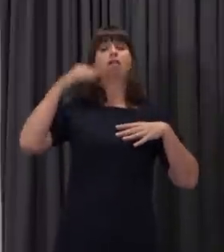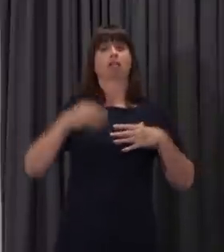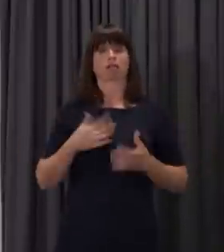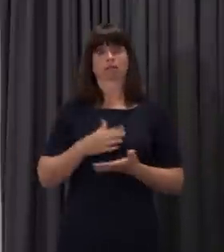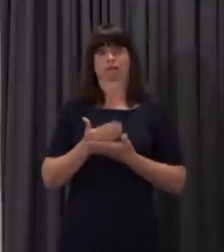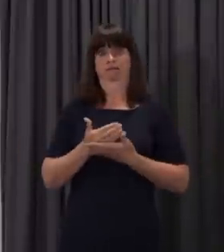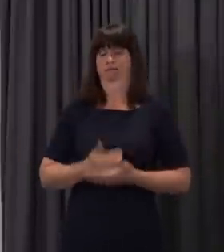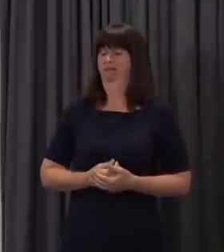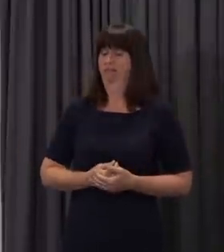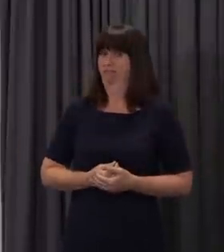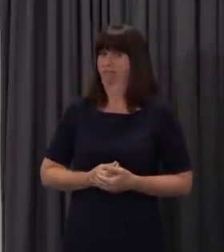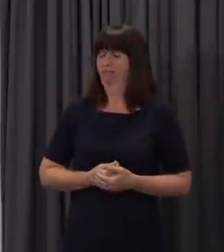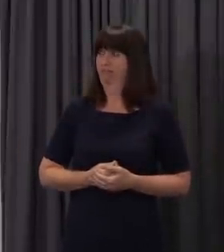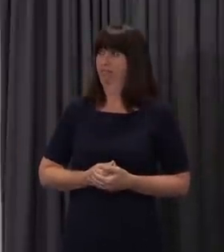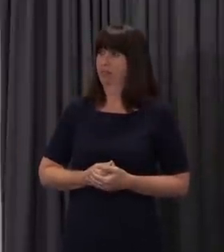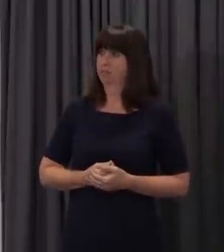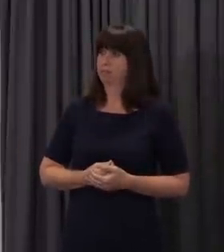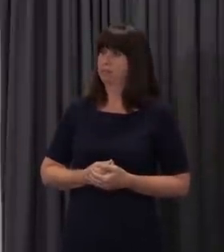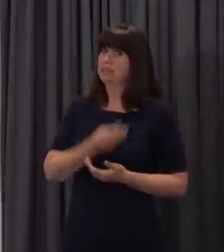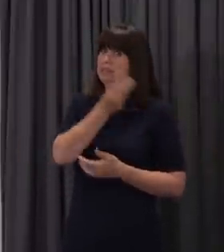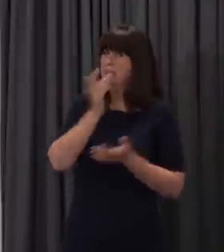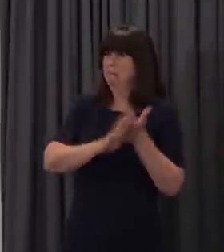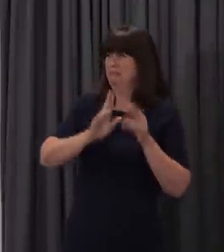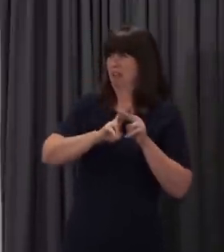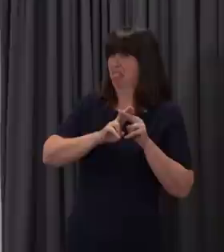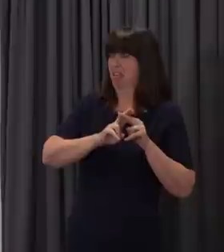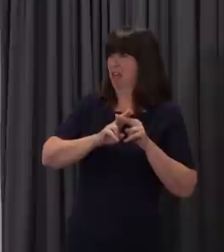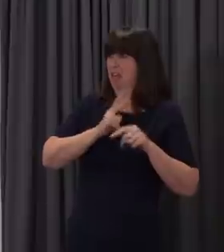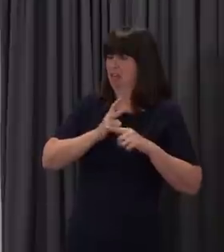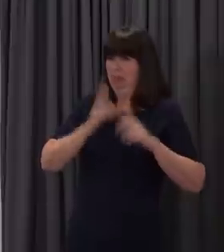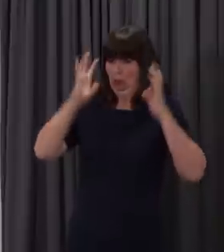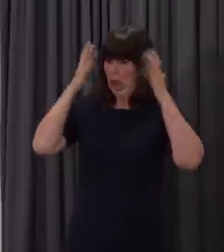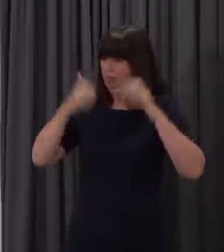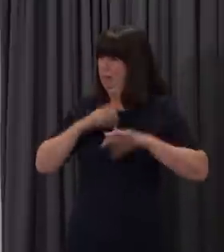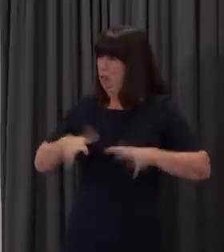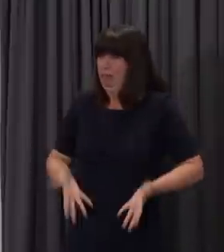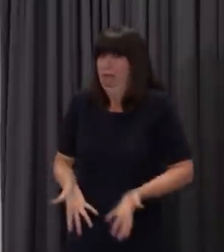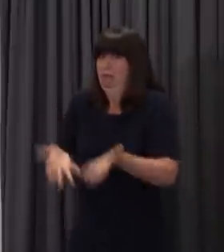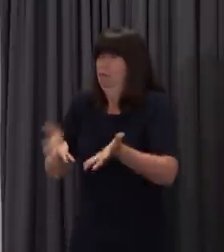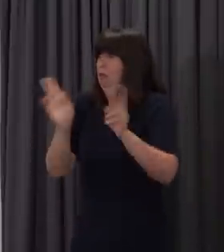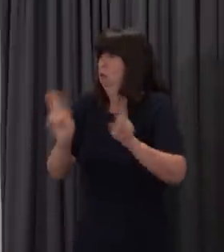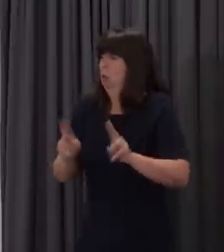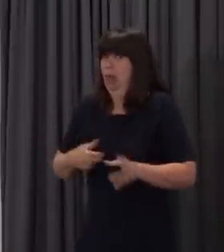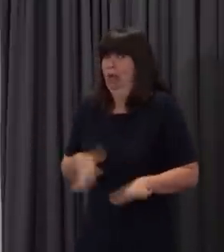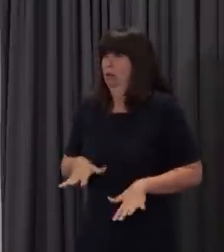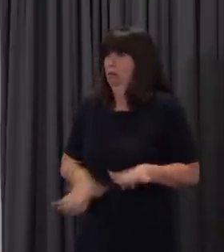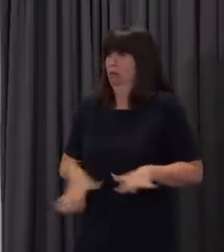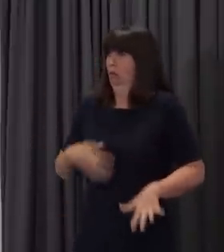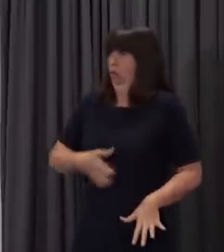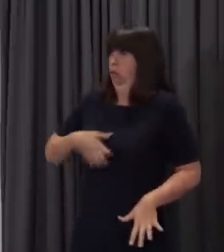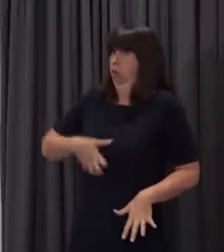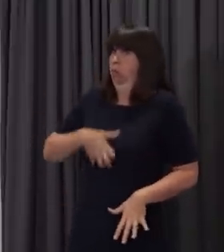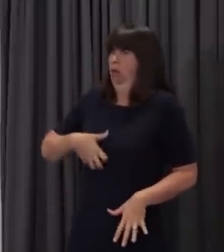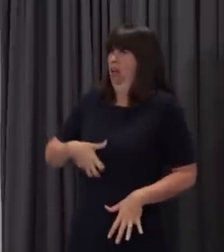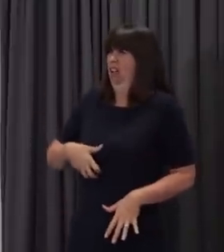Thank you. What would you say to parents who may be worried about sending their children back to school, and are wondering what